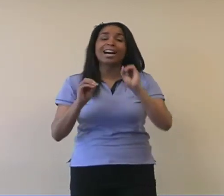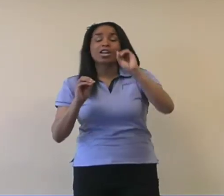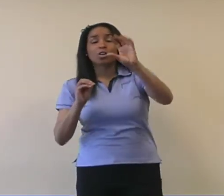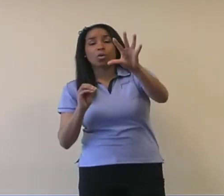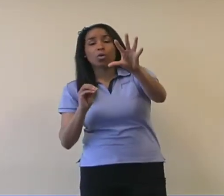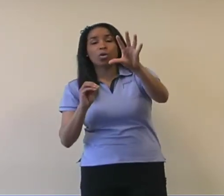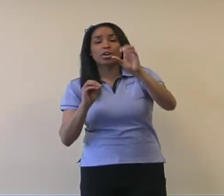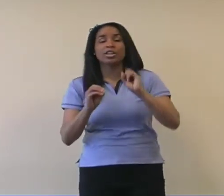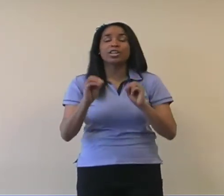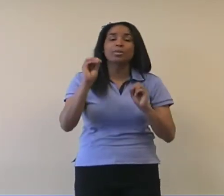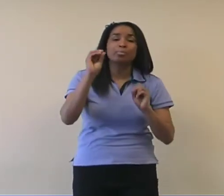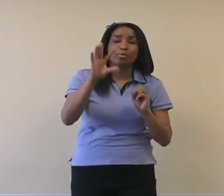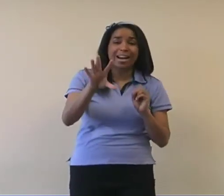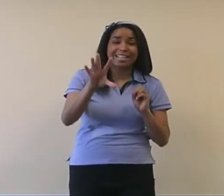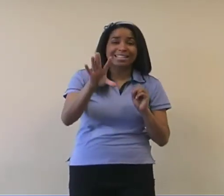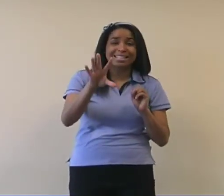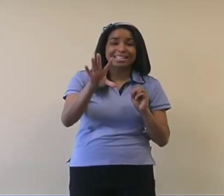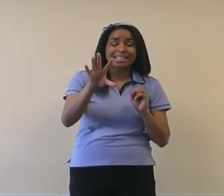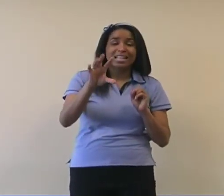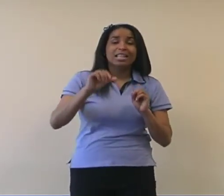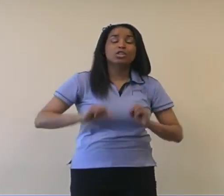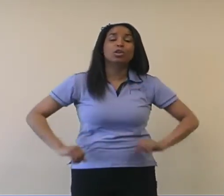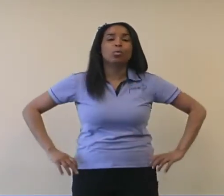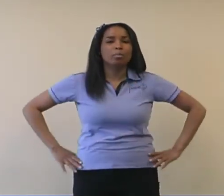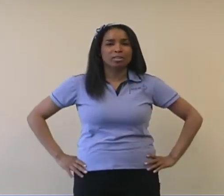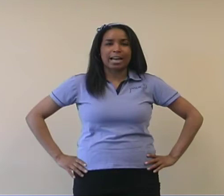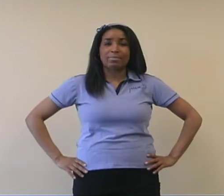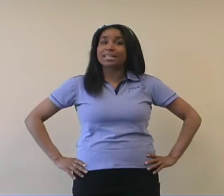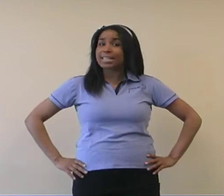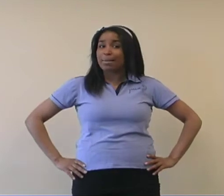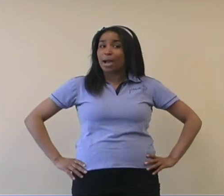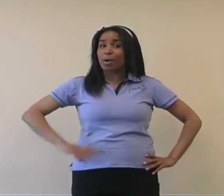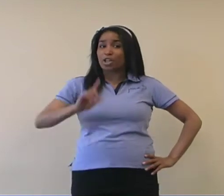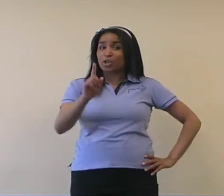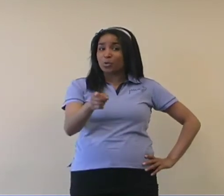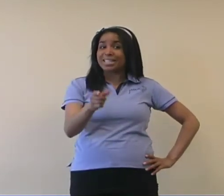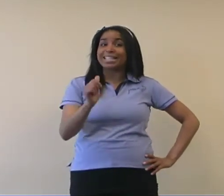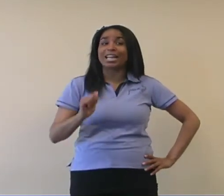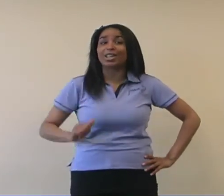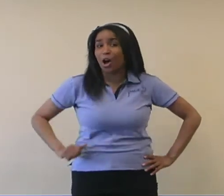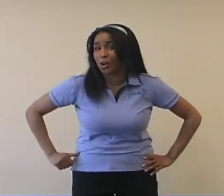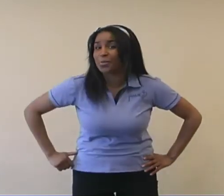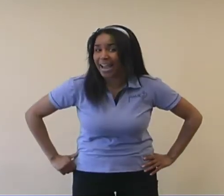corner right. Let's do it one more time. This time I want you to sing along, okay?